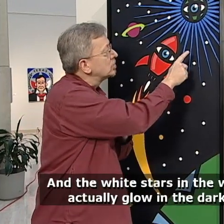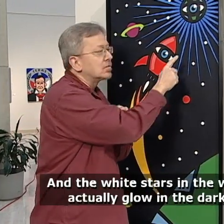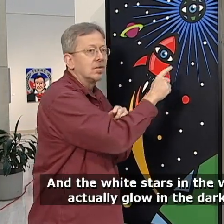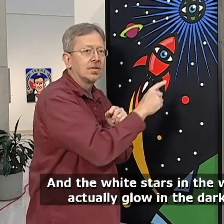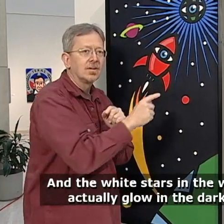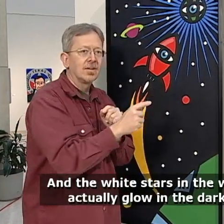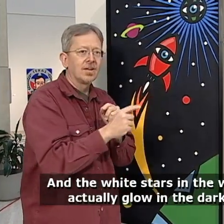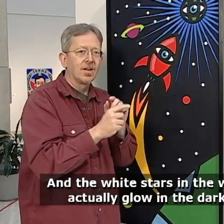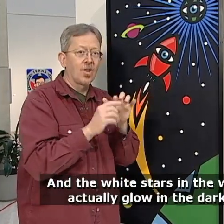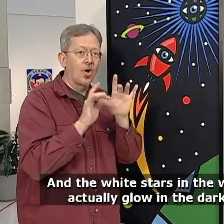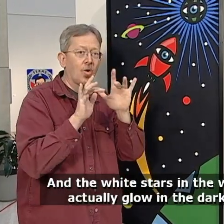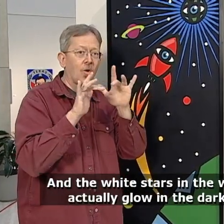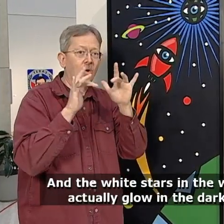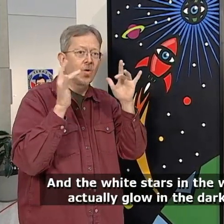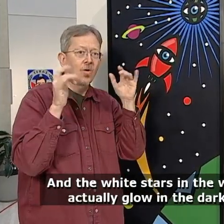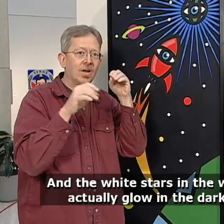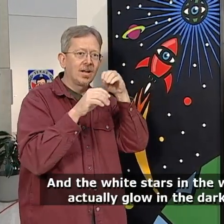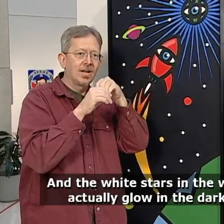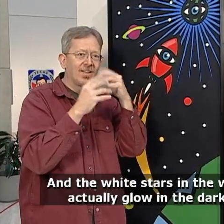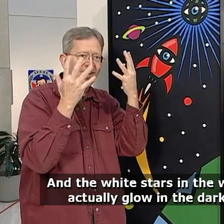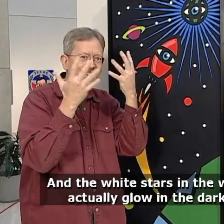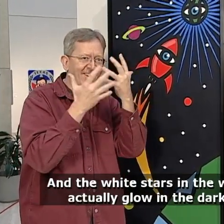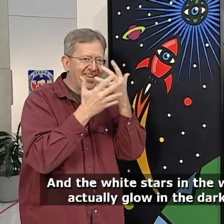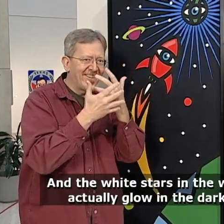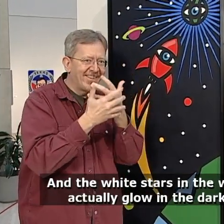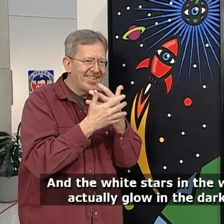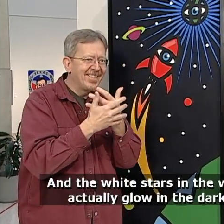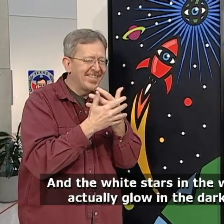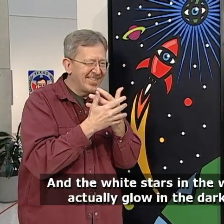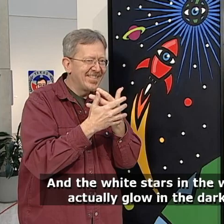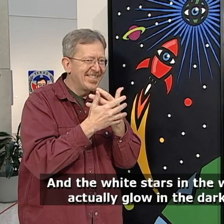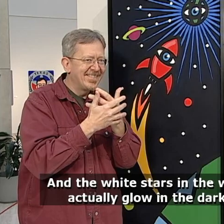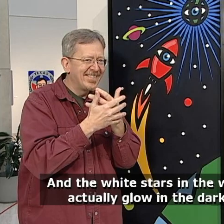And the white stars in the work actually glow in the dark.